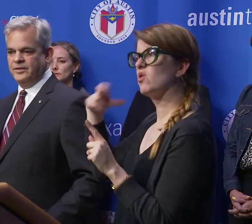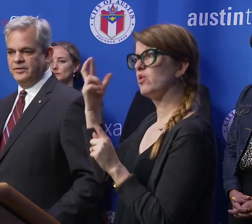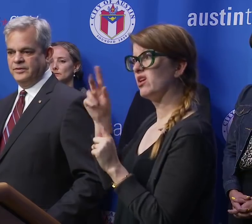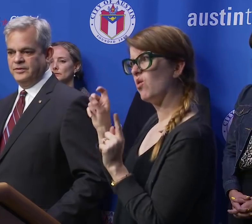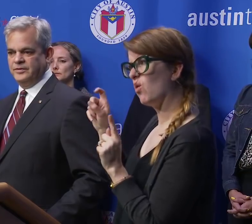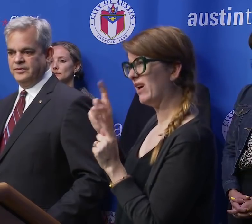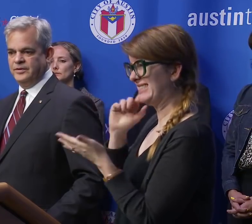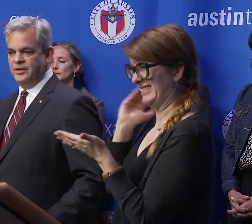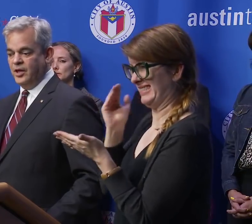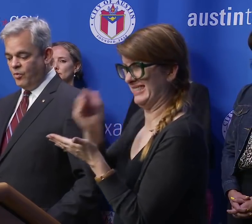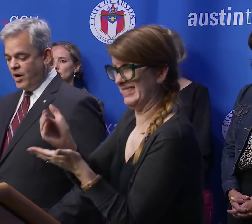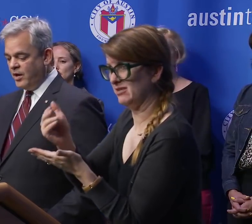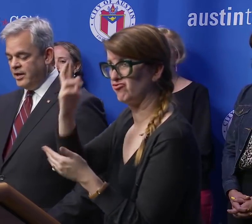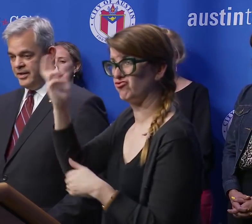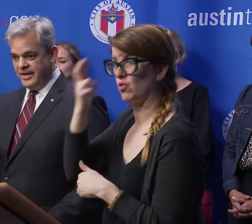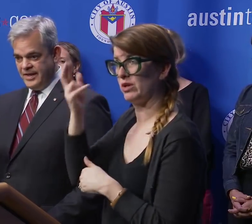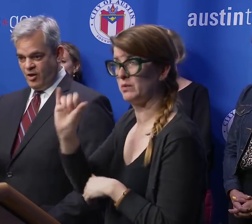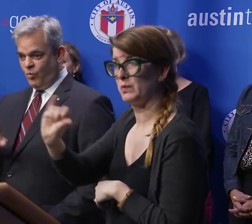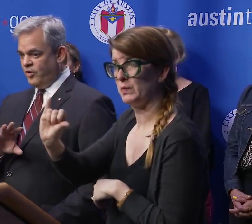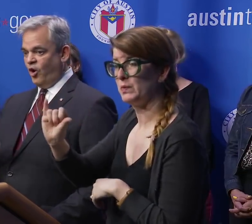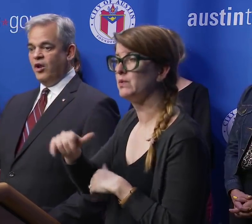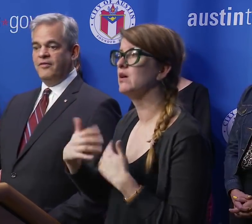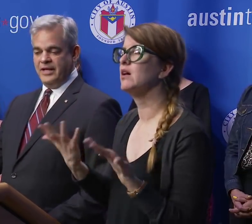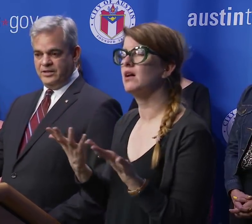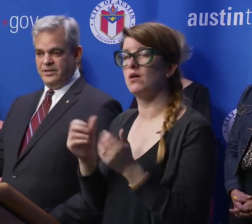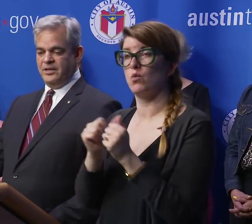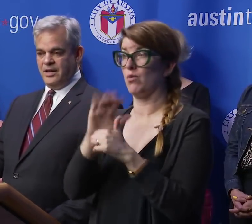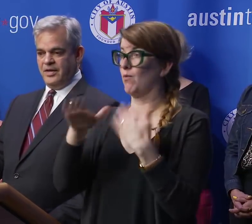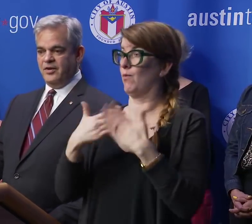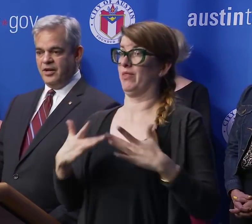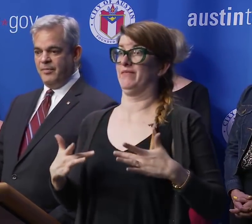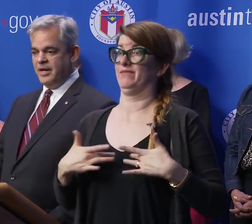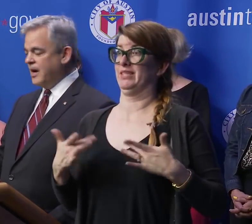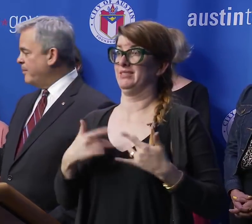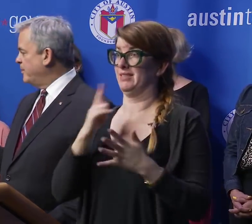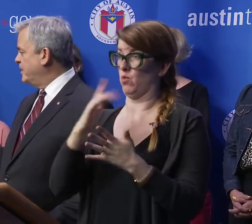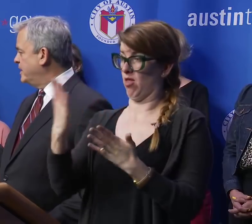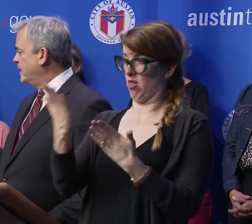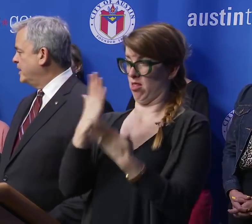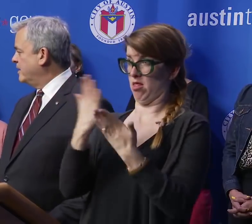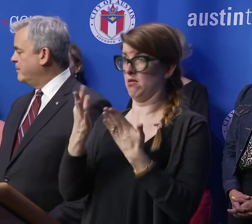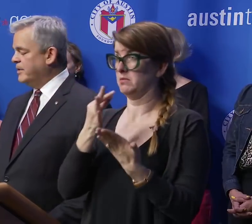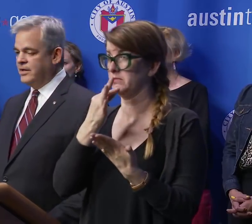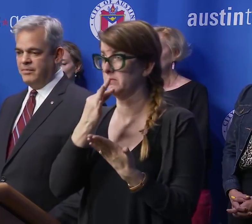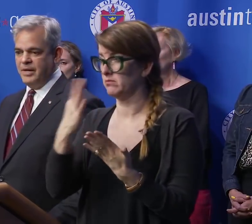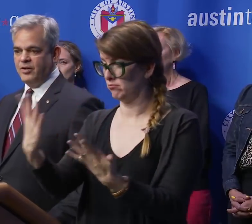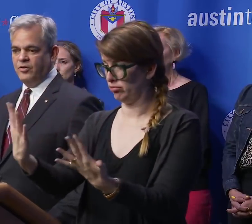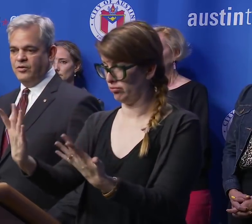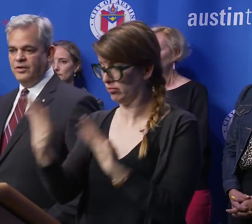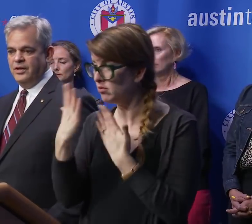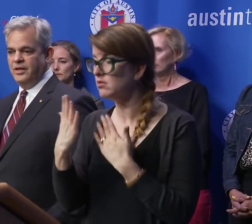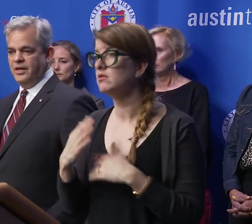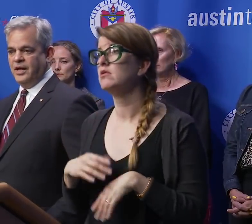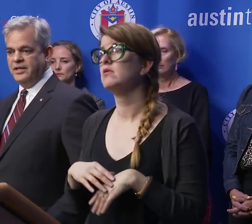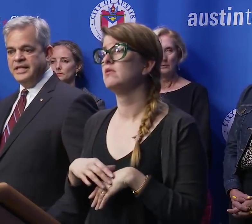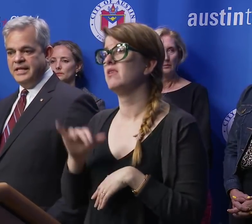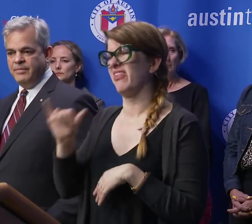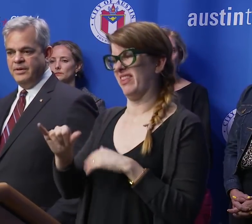coming on its heels? Well, with all events that are coming up, the medical